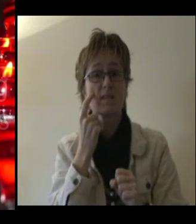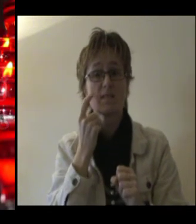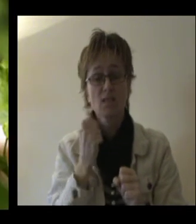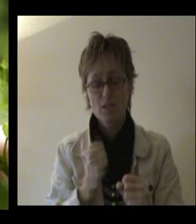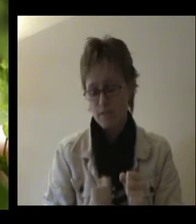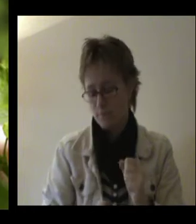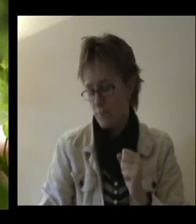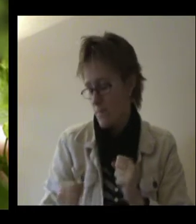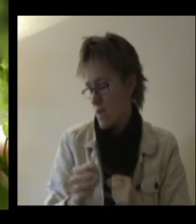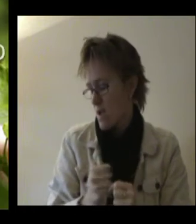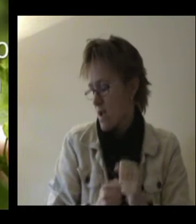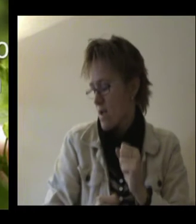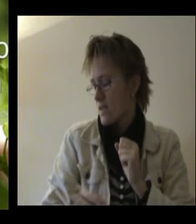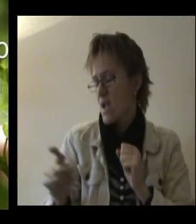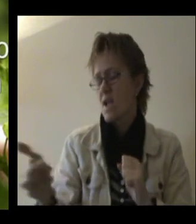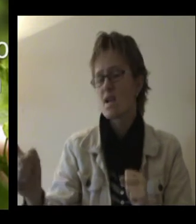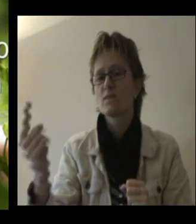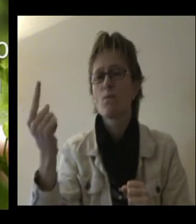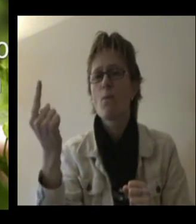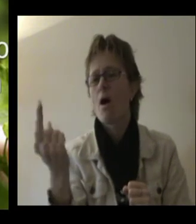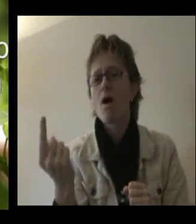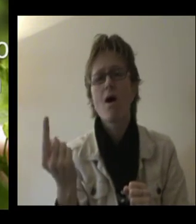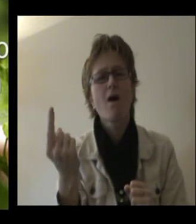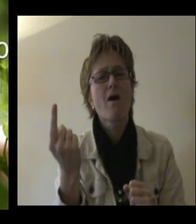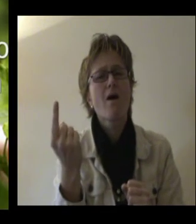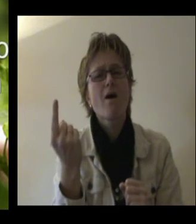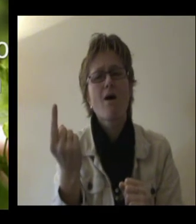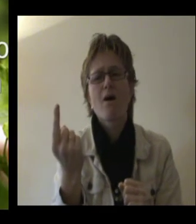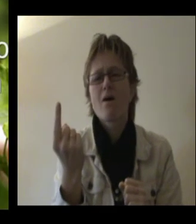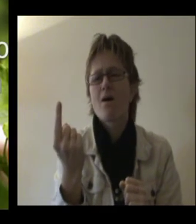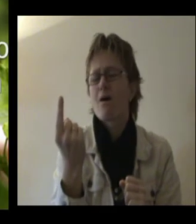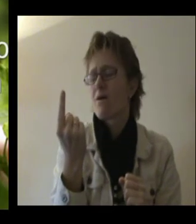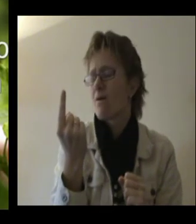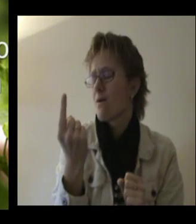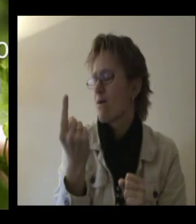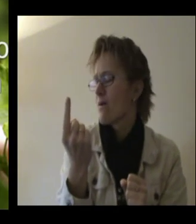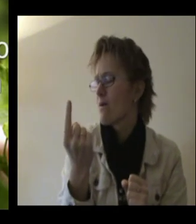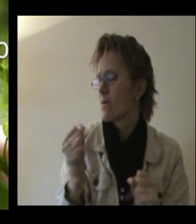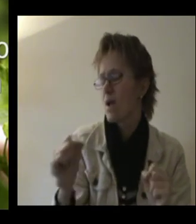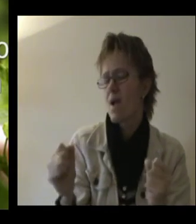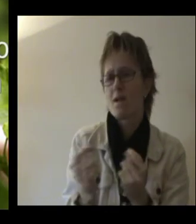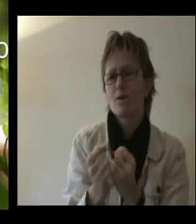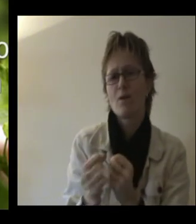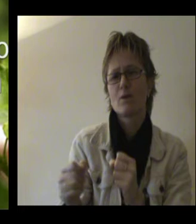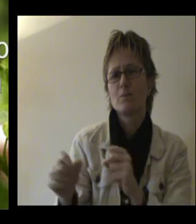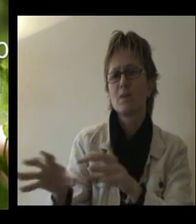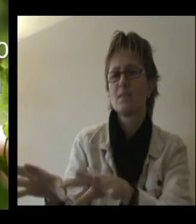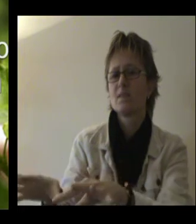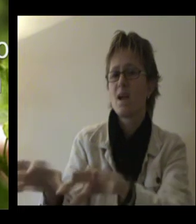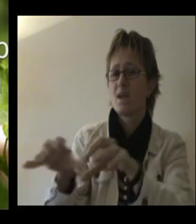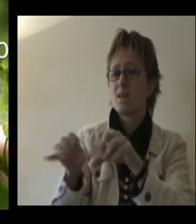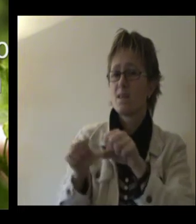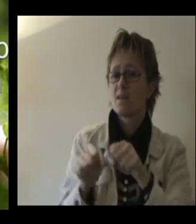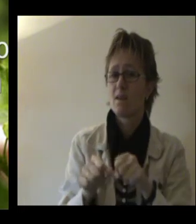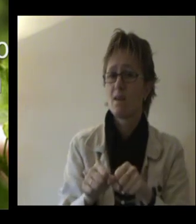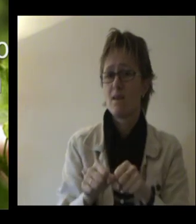It's the one who will be taken